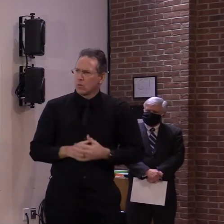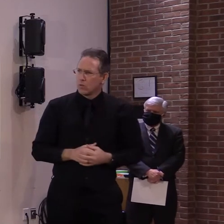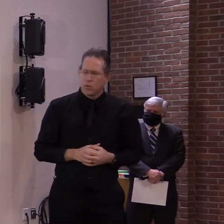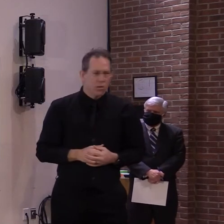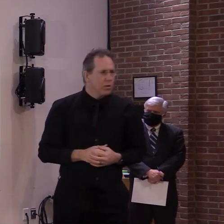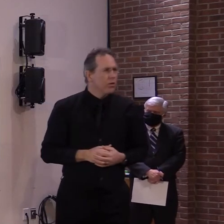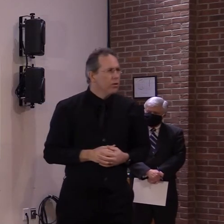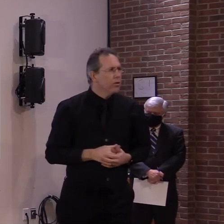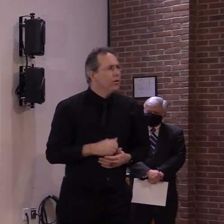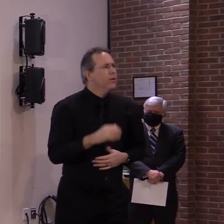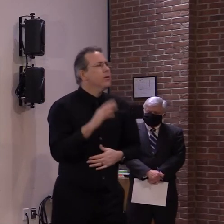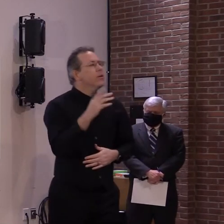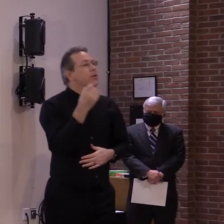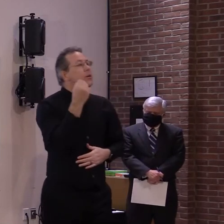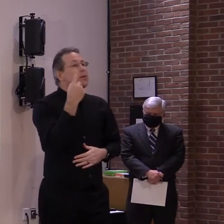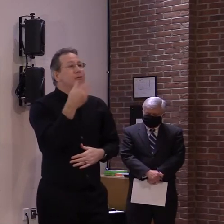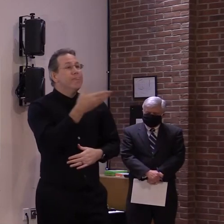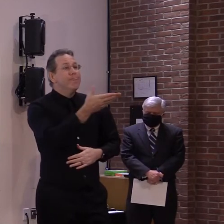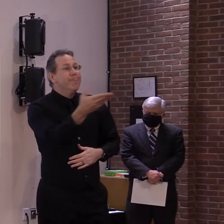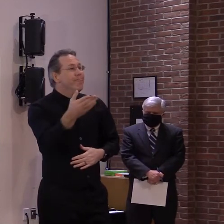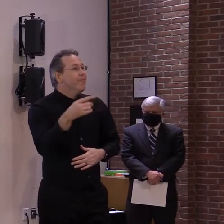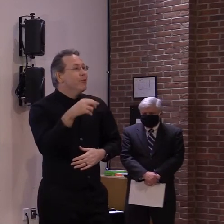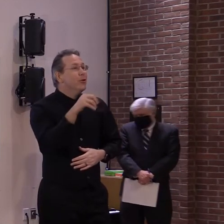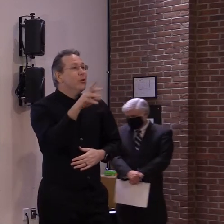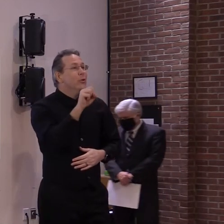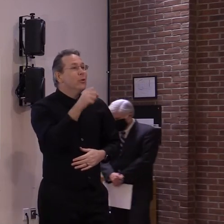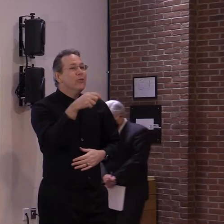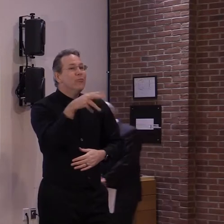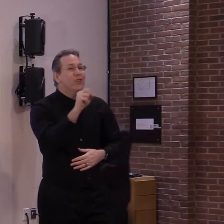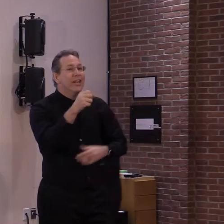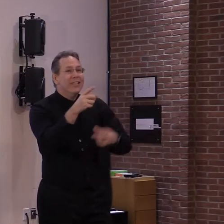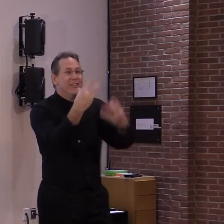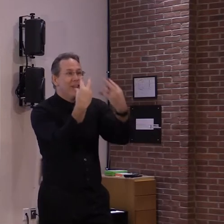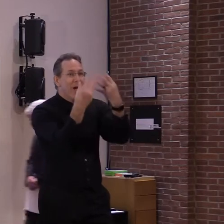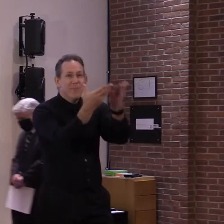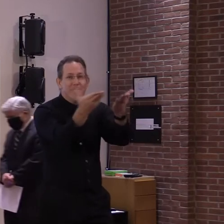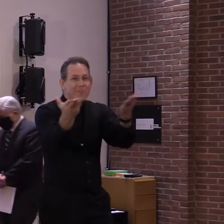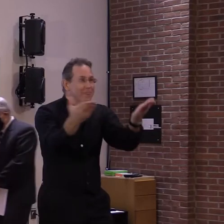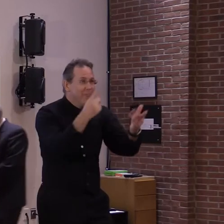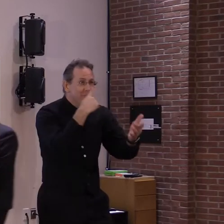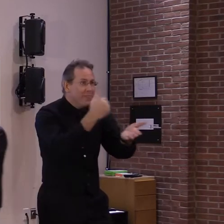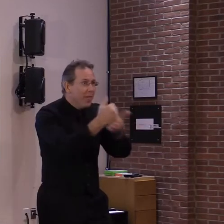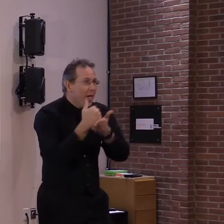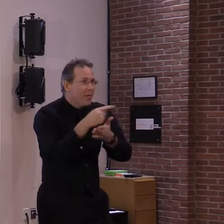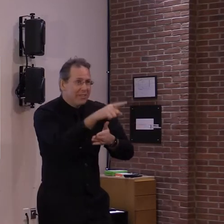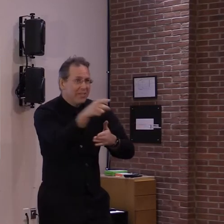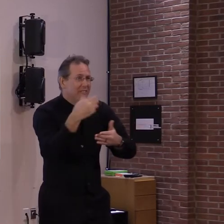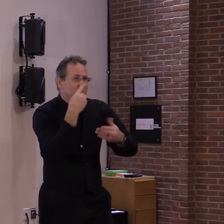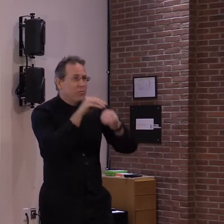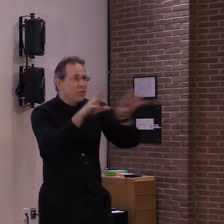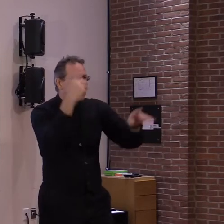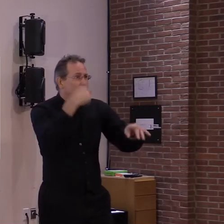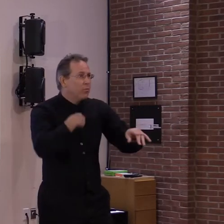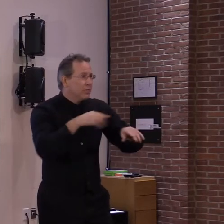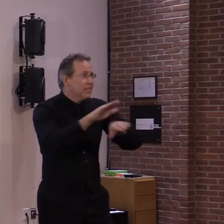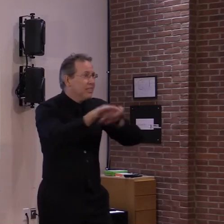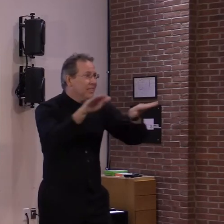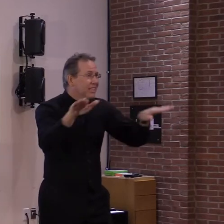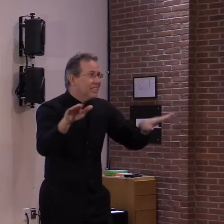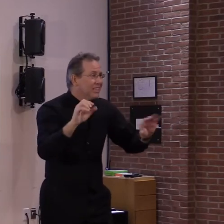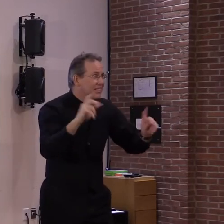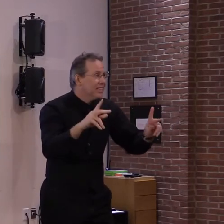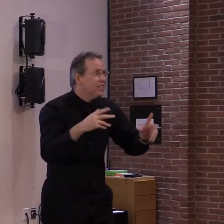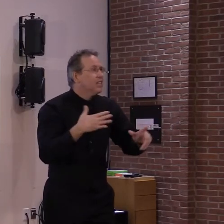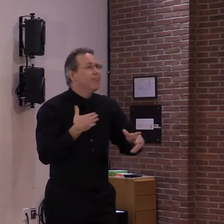what's available. But I'll let Secretary Smith answer the rest of it. You know, we have a plan where